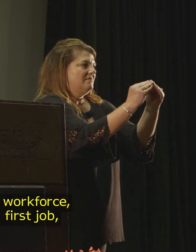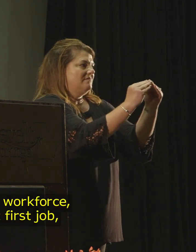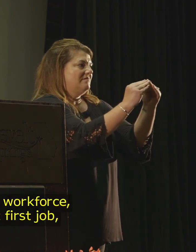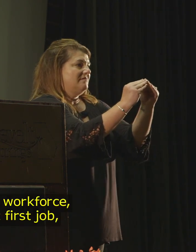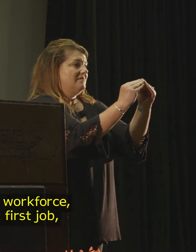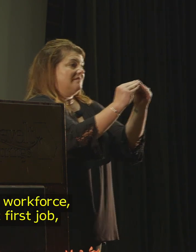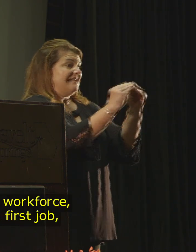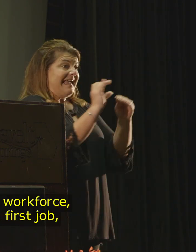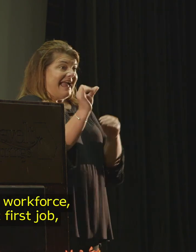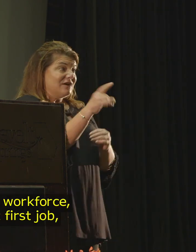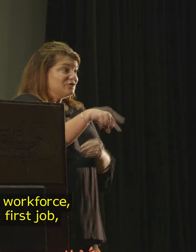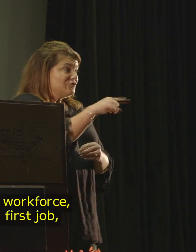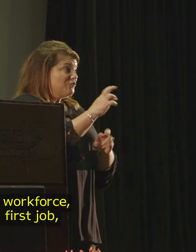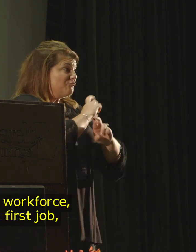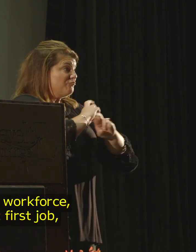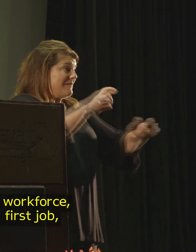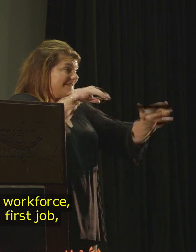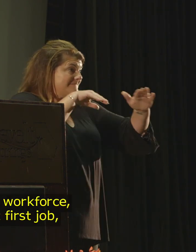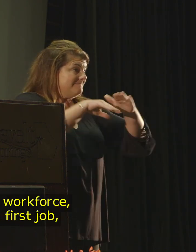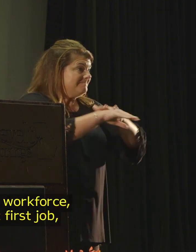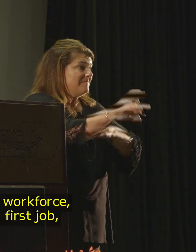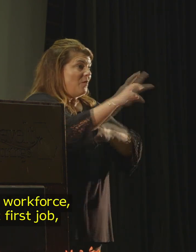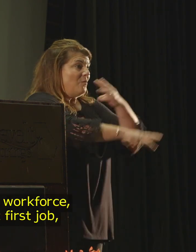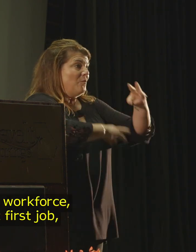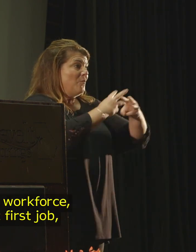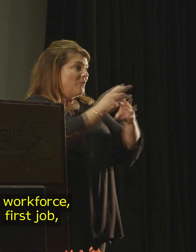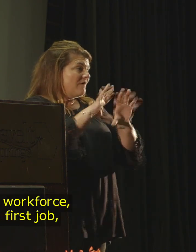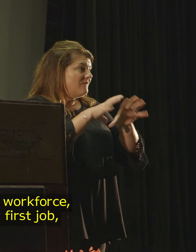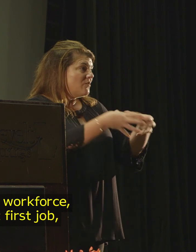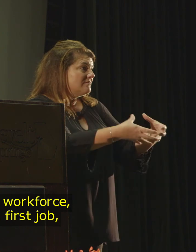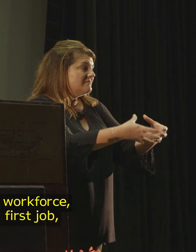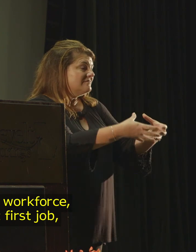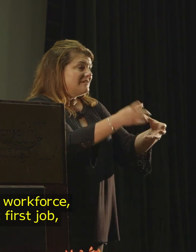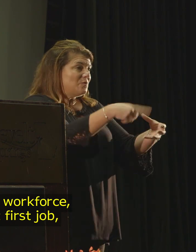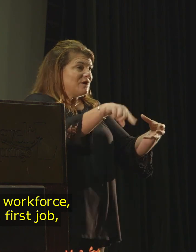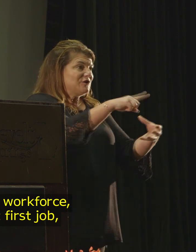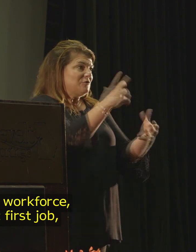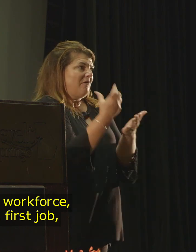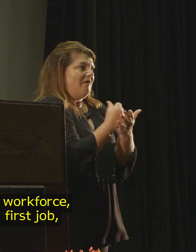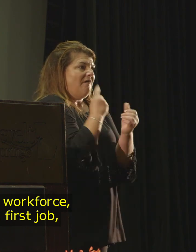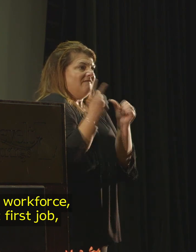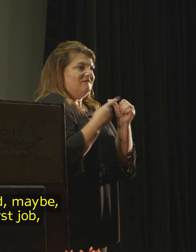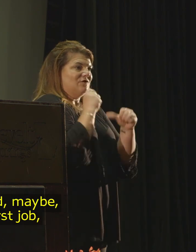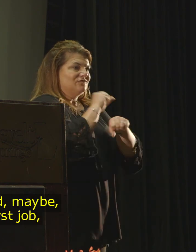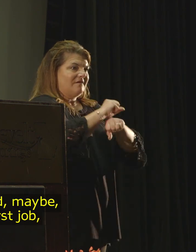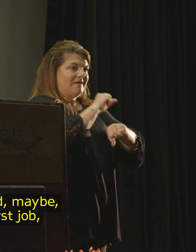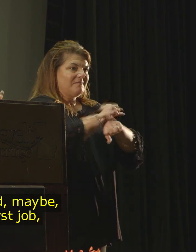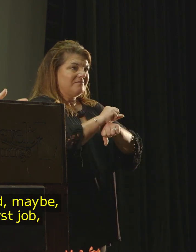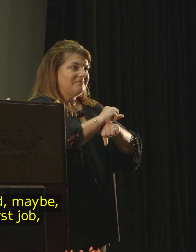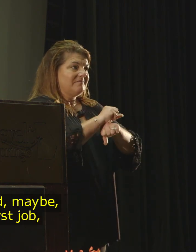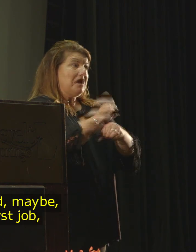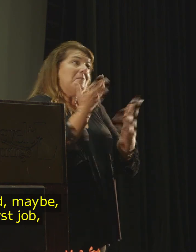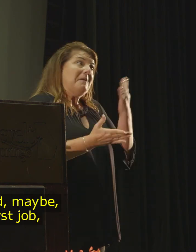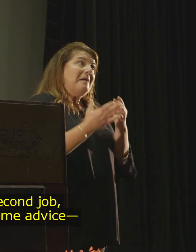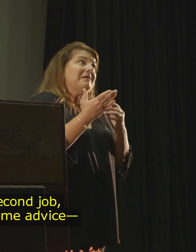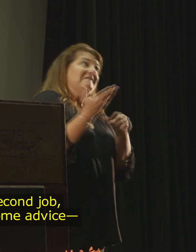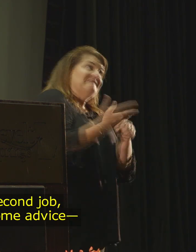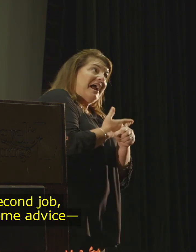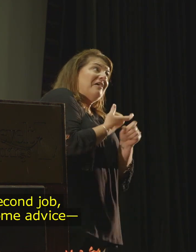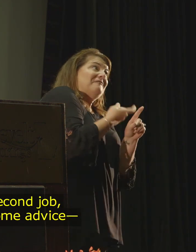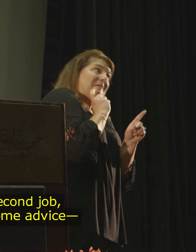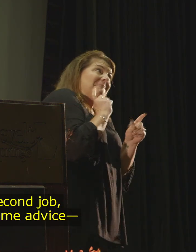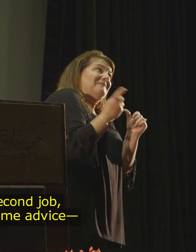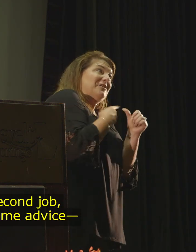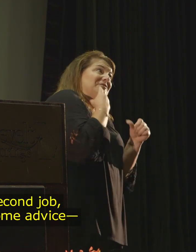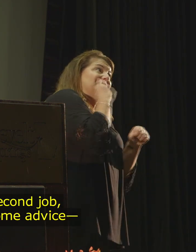As you enter the workforce. As you get that first job. As you get fired maybe from that first job or